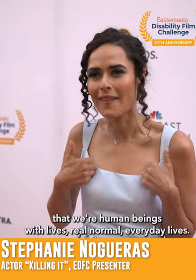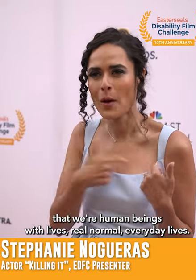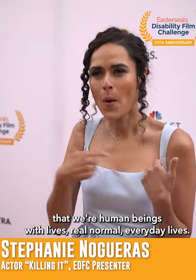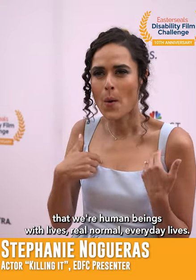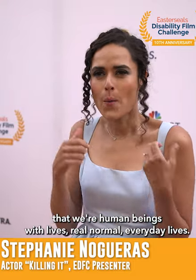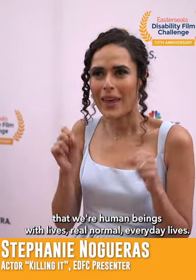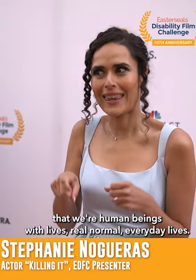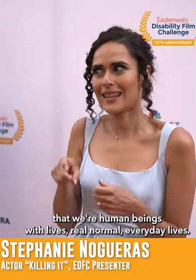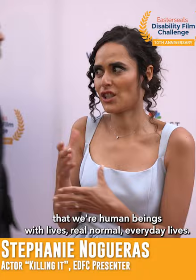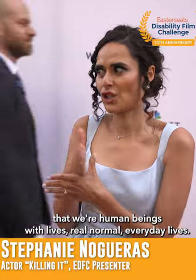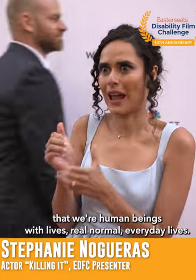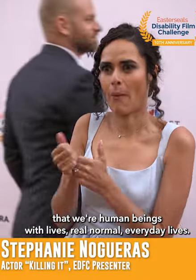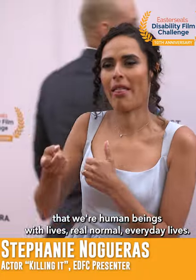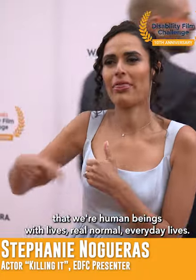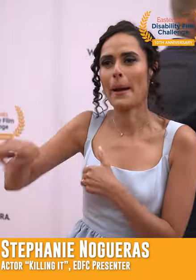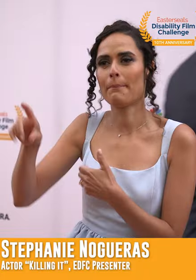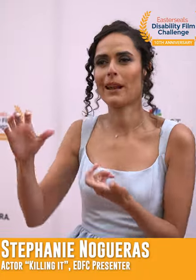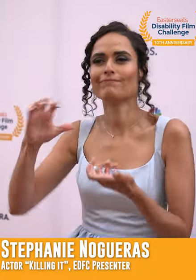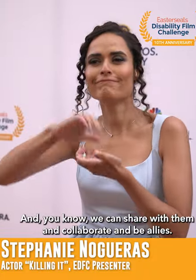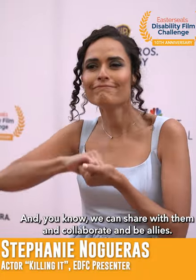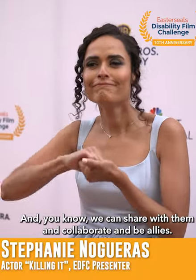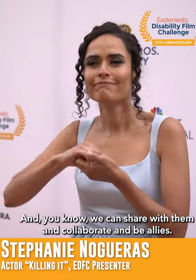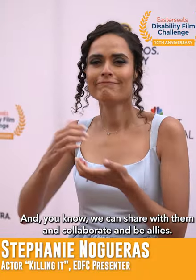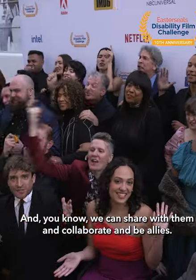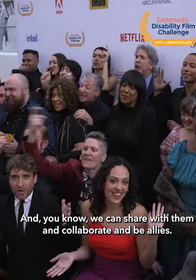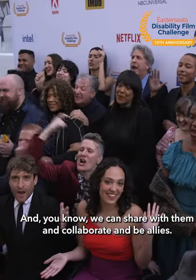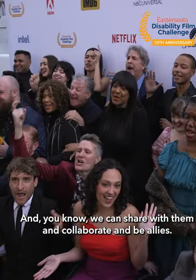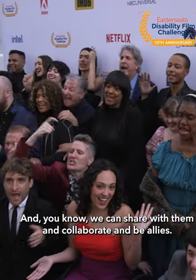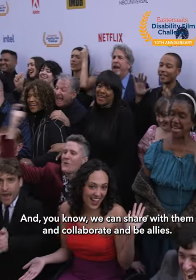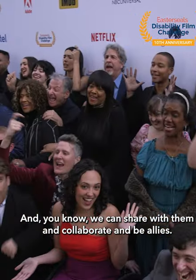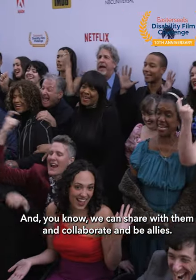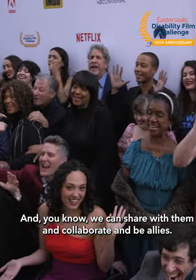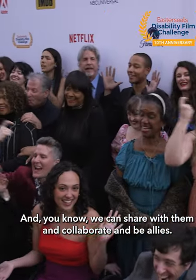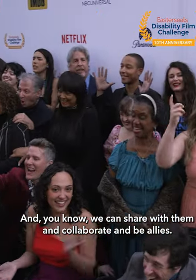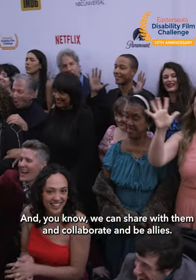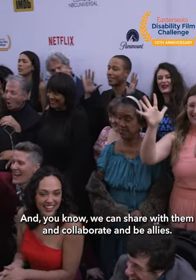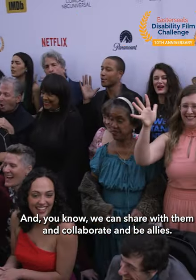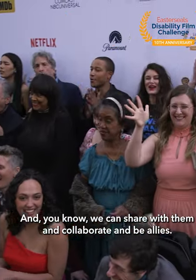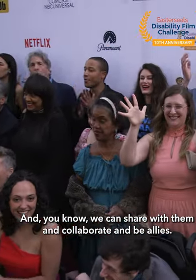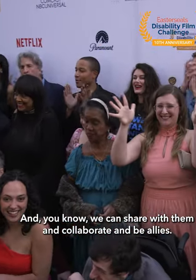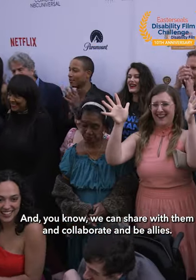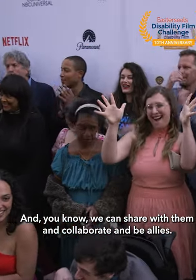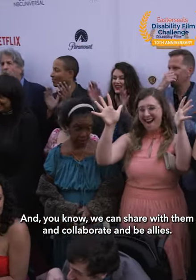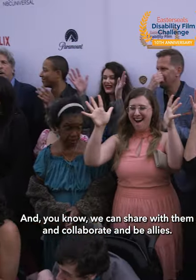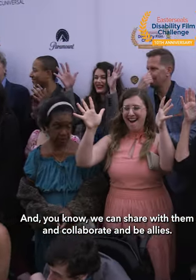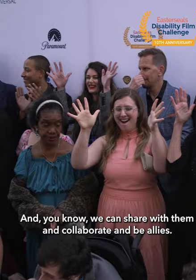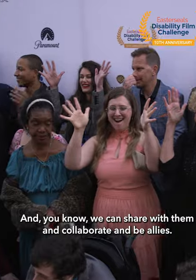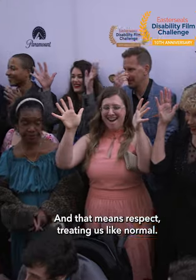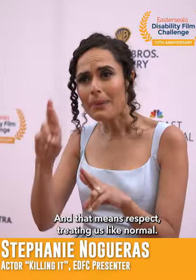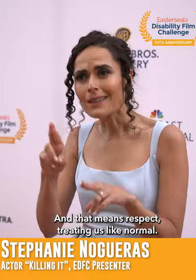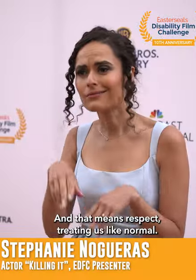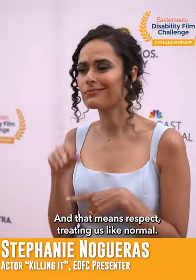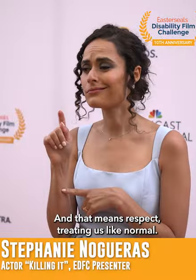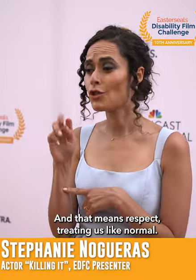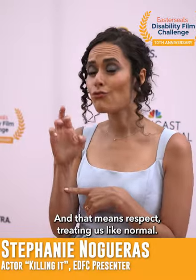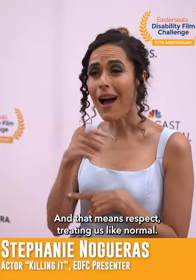real normal everyday lives and you know we can share with them and collaborate and be allies and that means